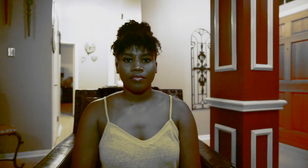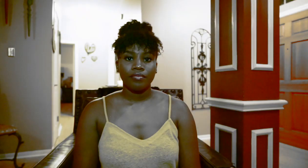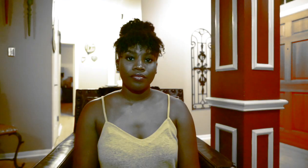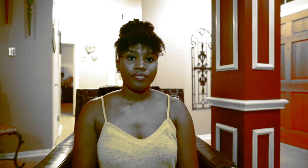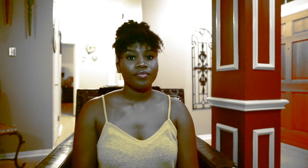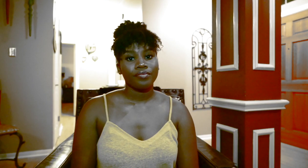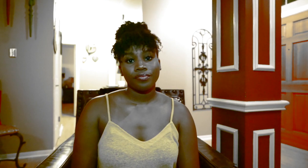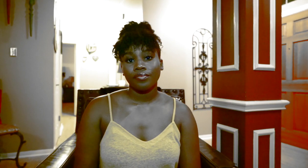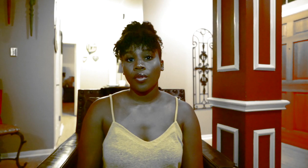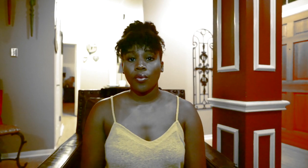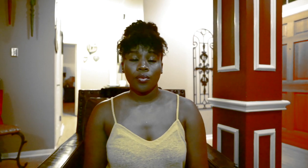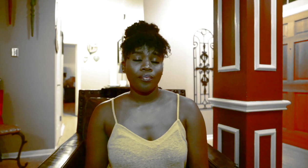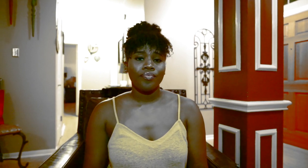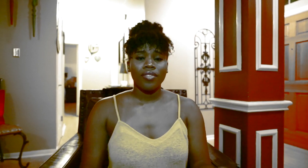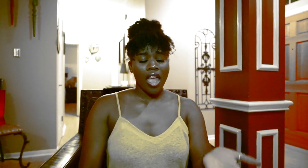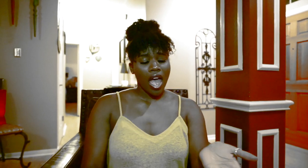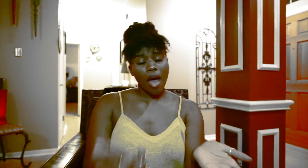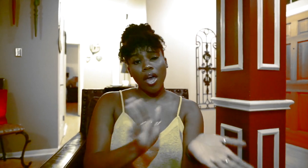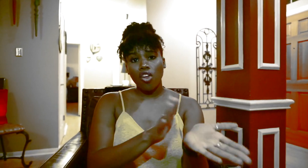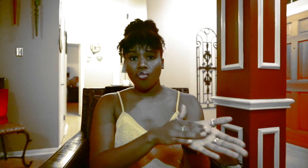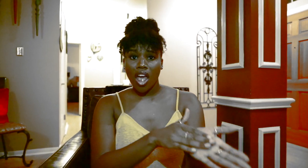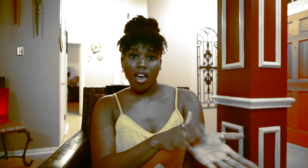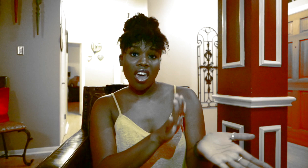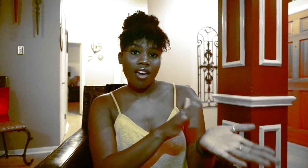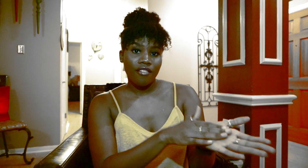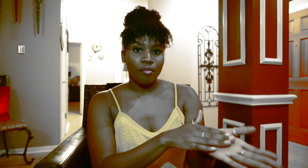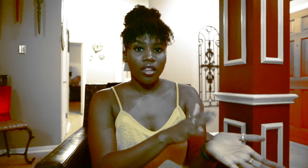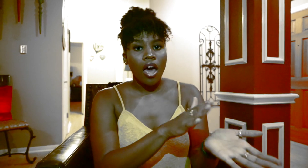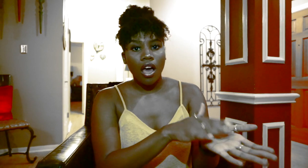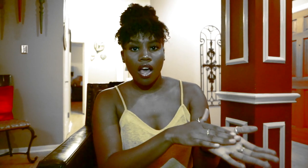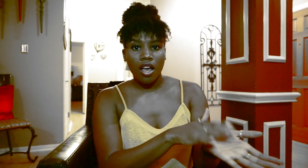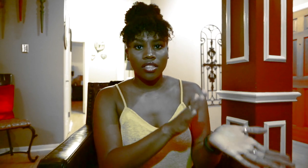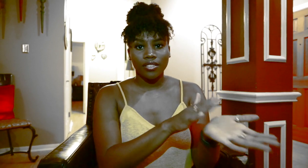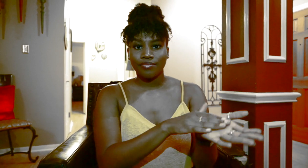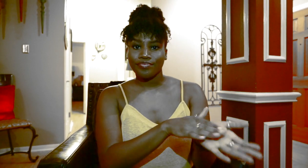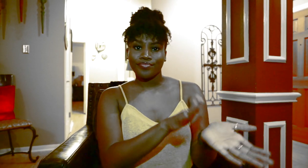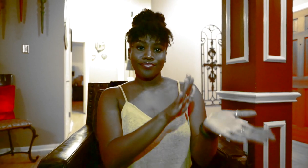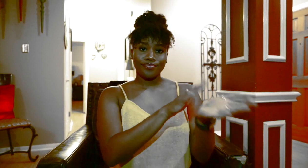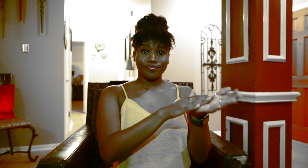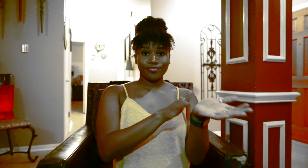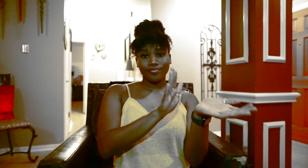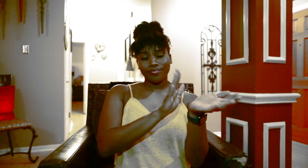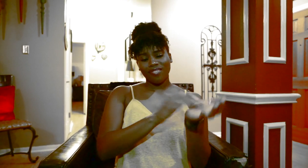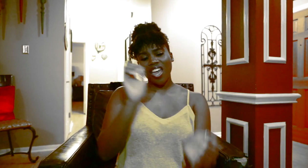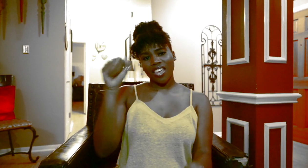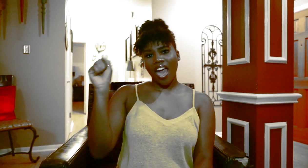Oh, I'm at a round of applause, yeah,